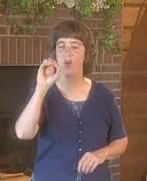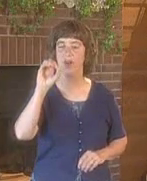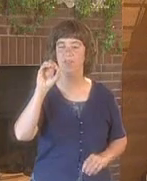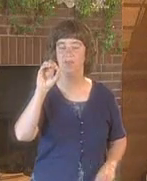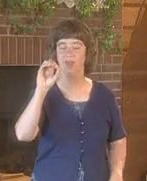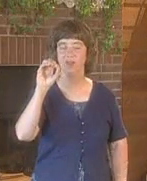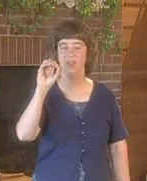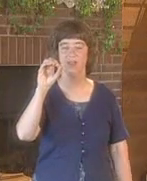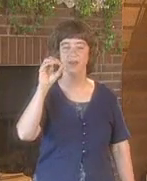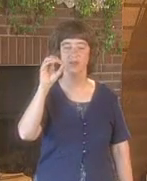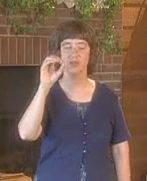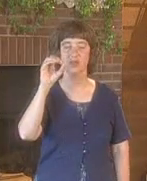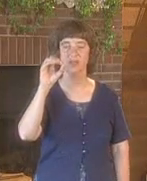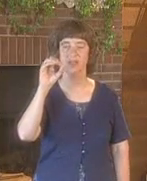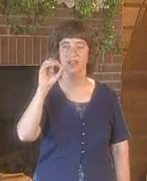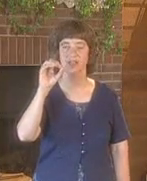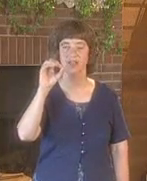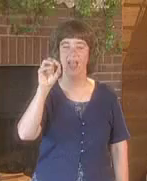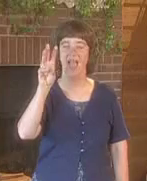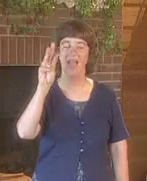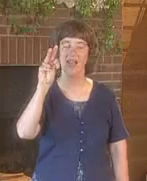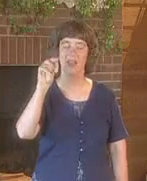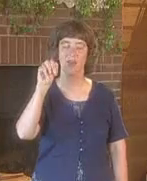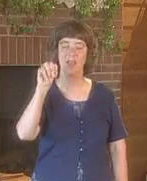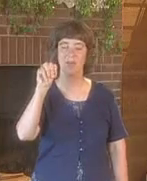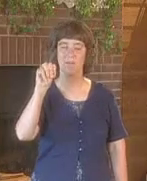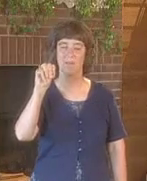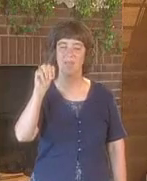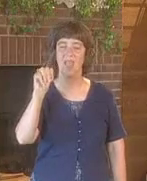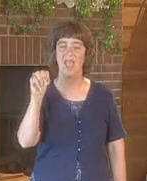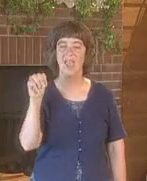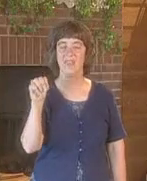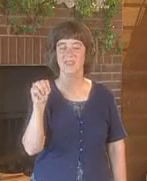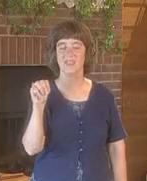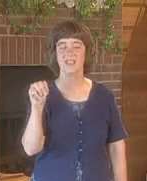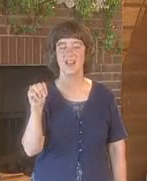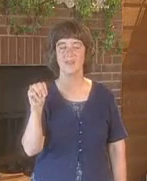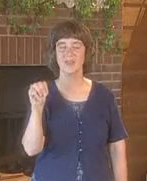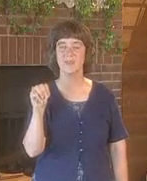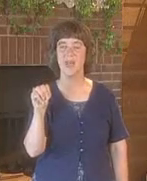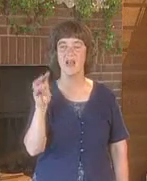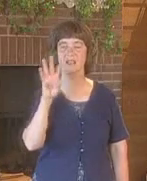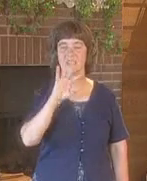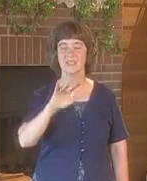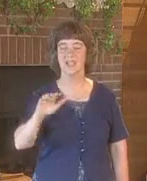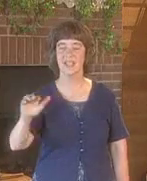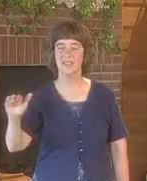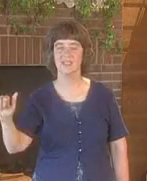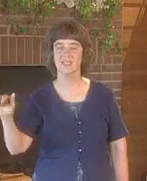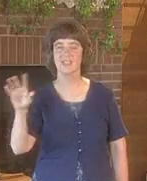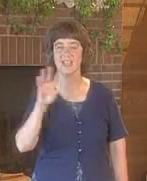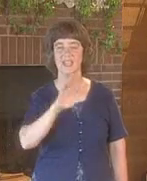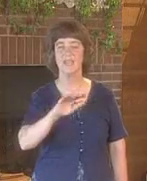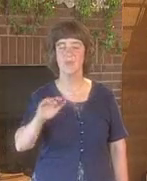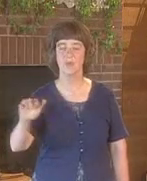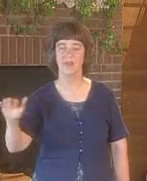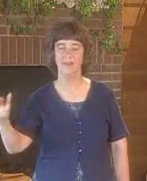is the fingers and thumbs circled, and another M. And then the sign for spells is like this. It's like keyboarding.